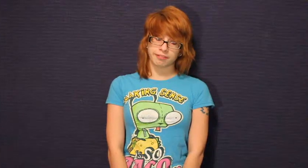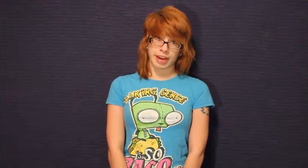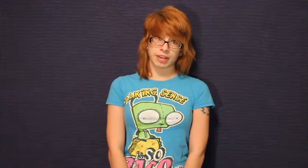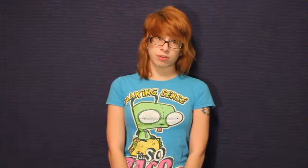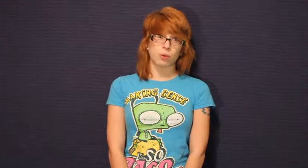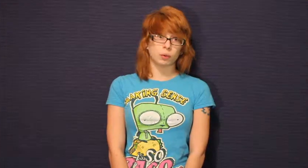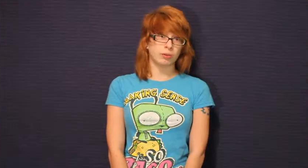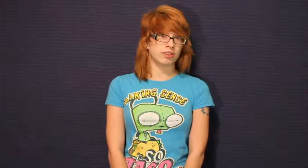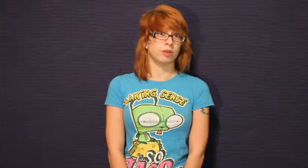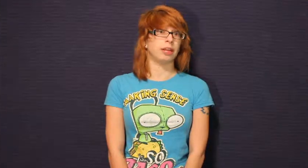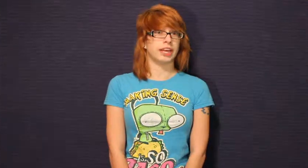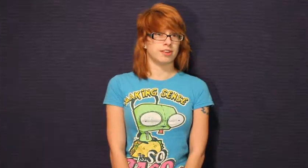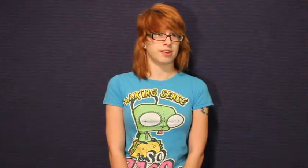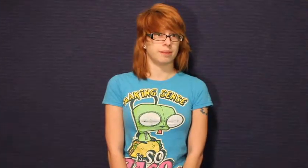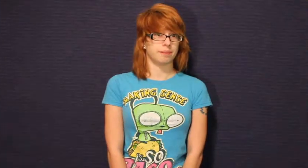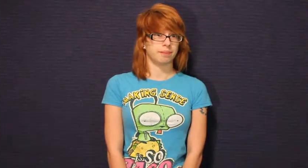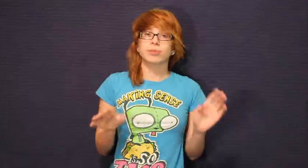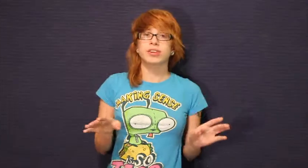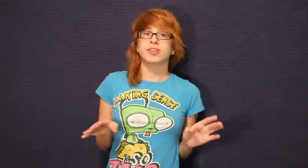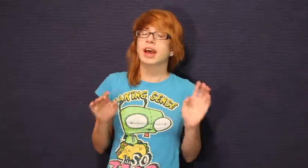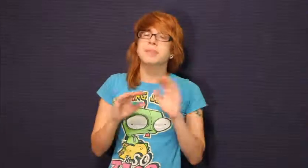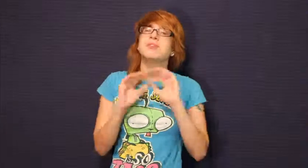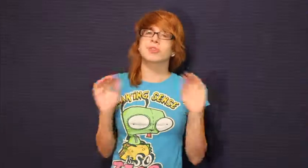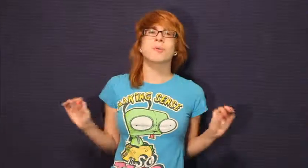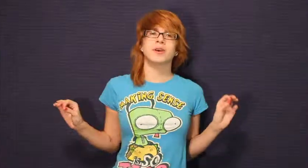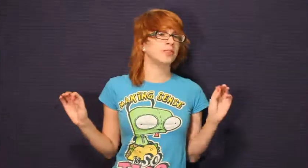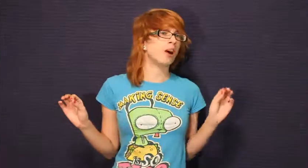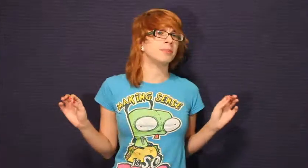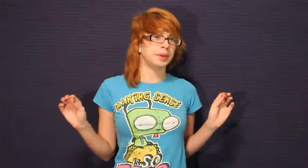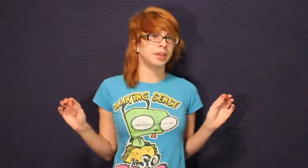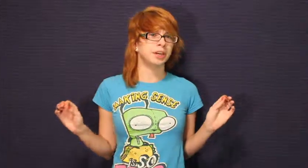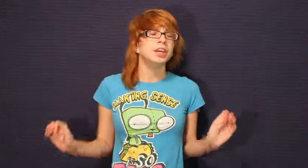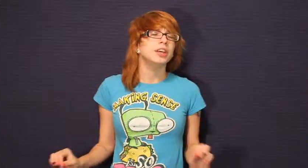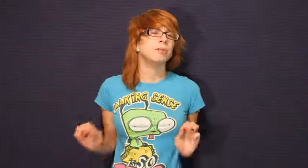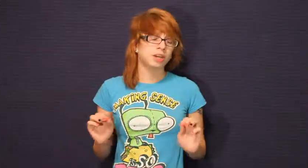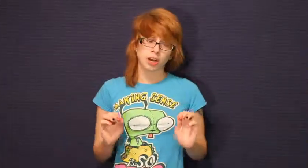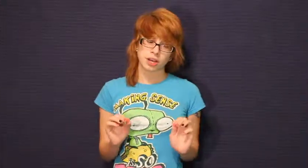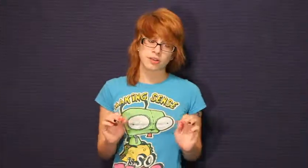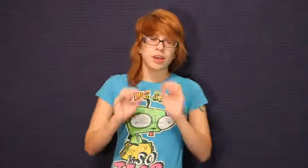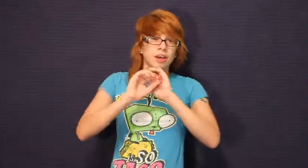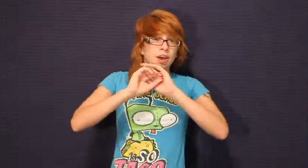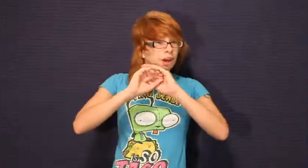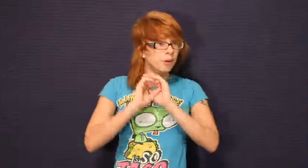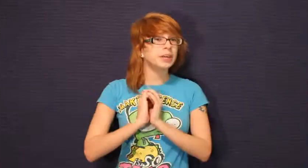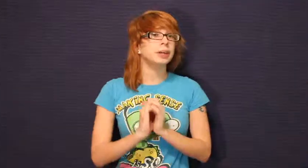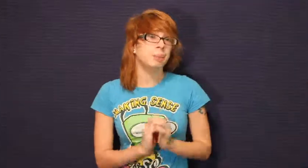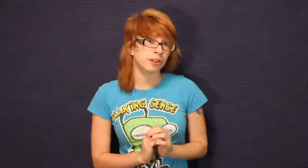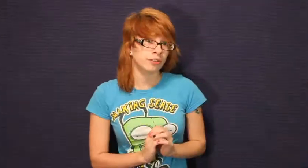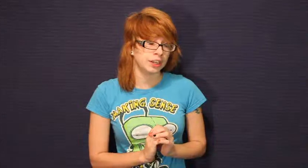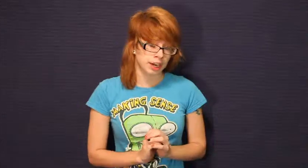for AIDS, we would still be against it. The reason that I'm so pissed off at PETA is because according to BuzzFeed